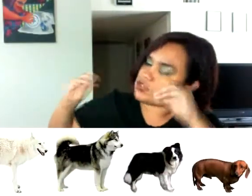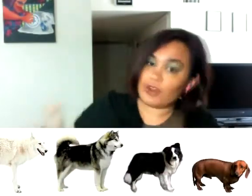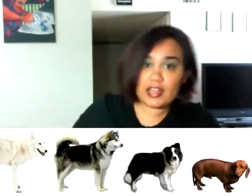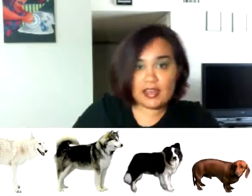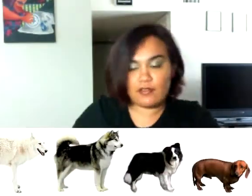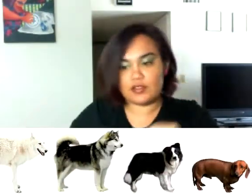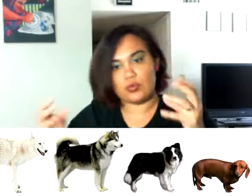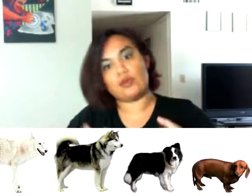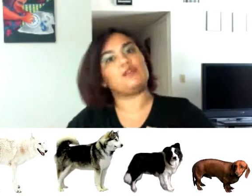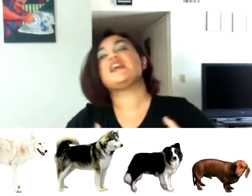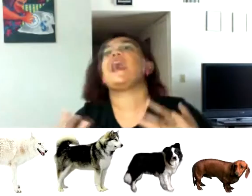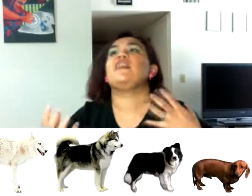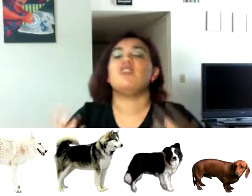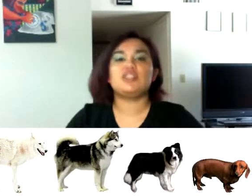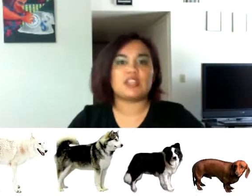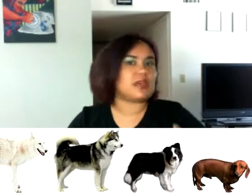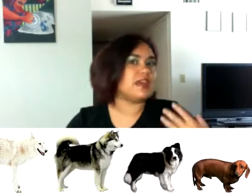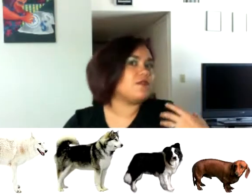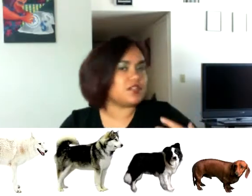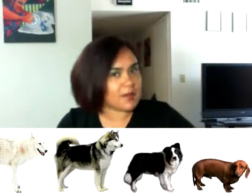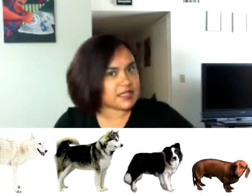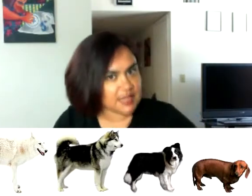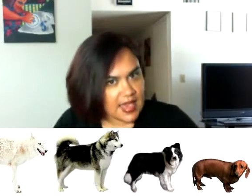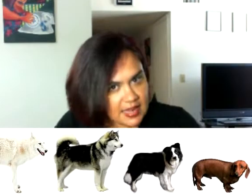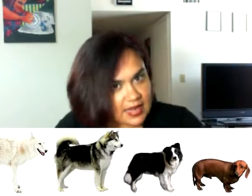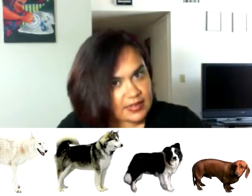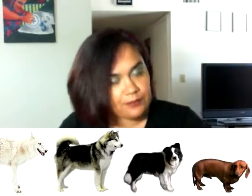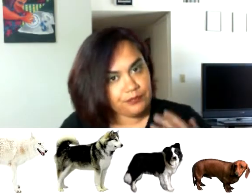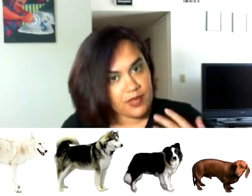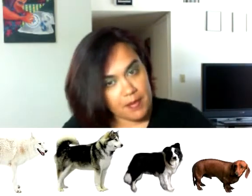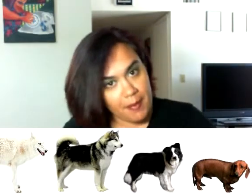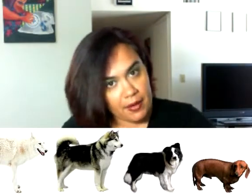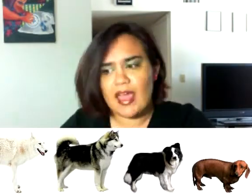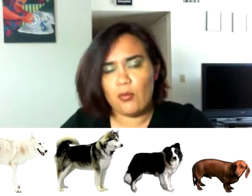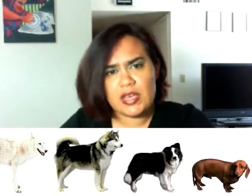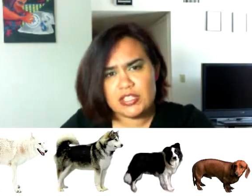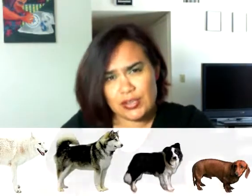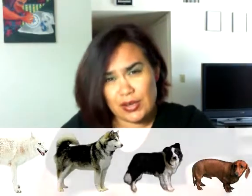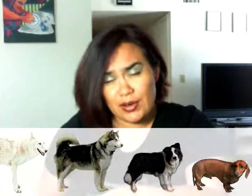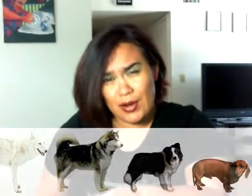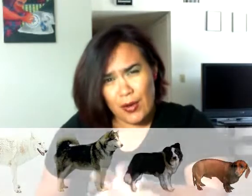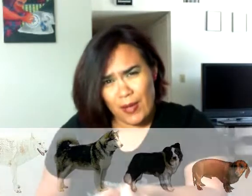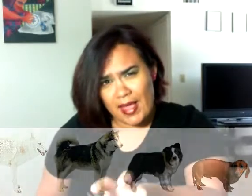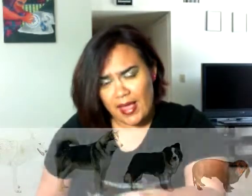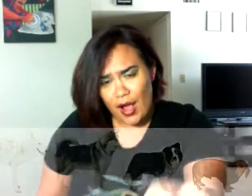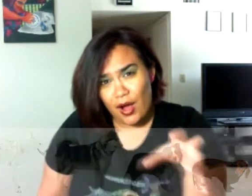friendly of those wolves and eventually the domestic canine came about. We took away all